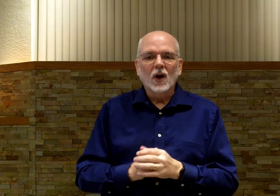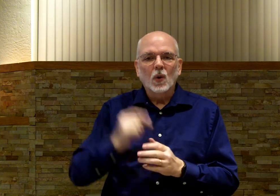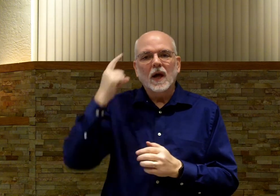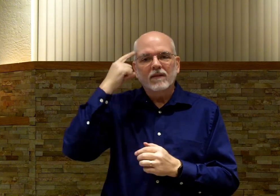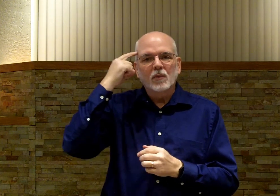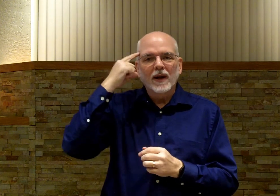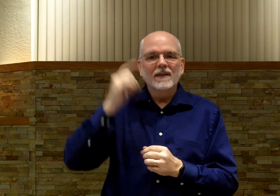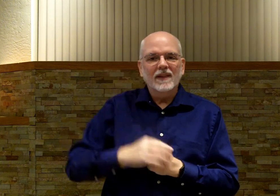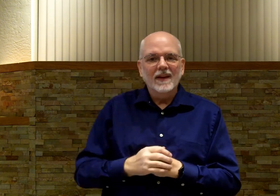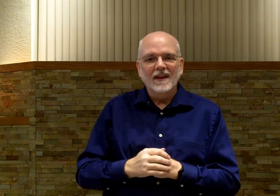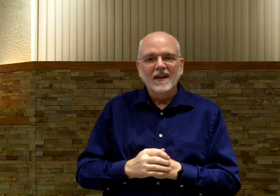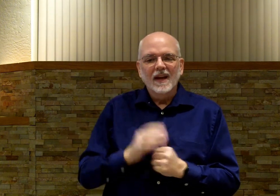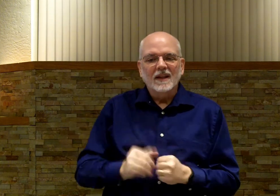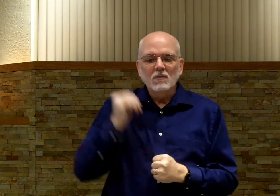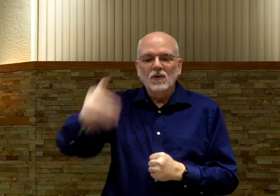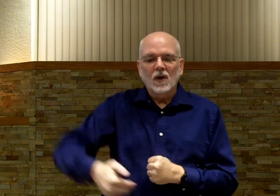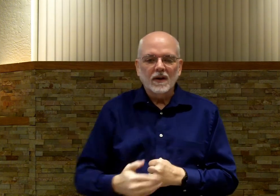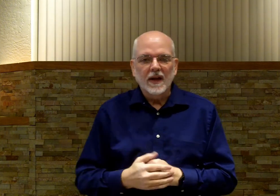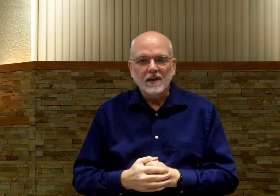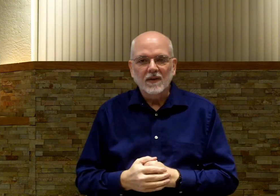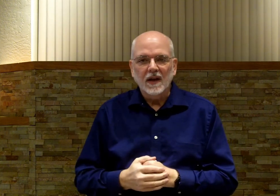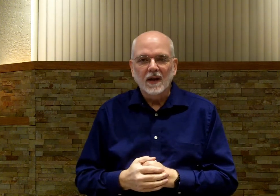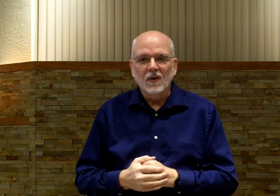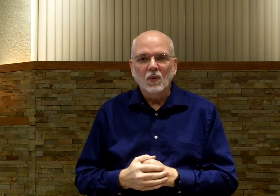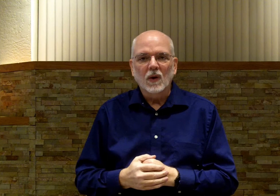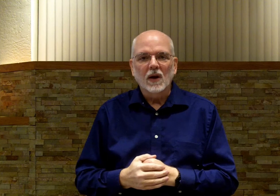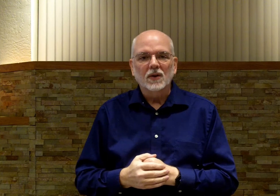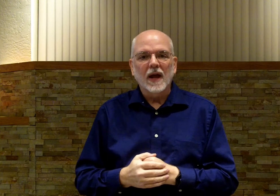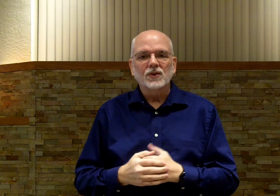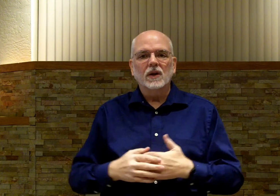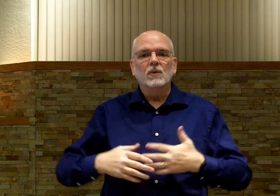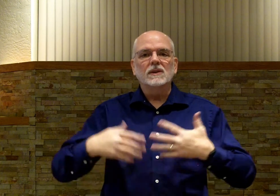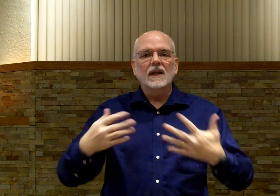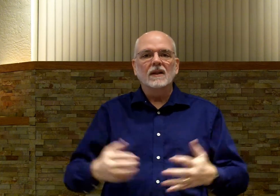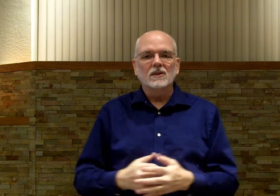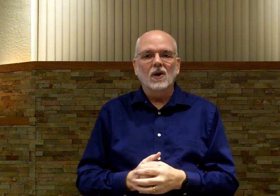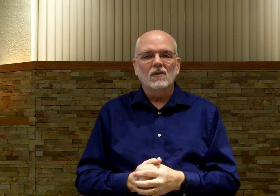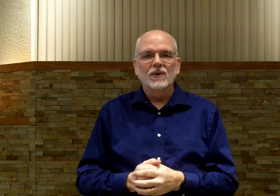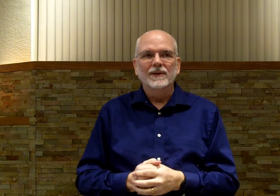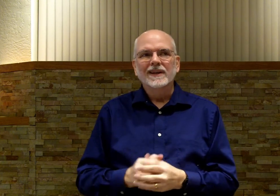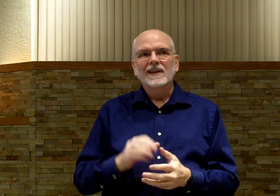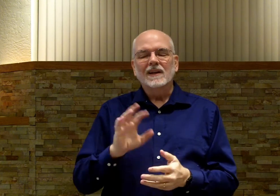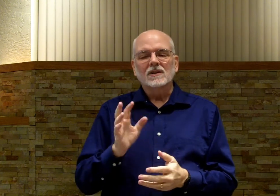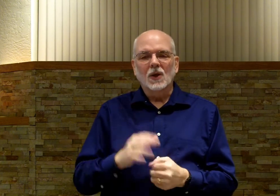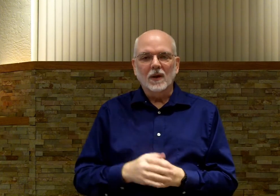a whole lot of brain thinking. Then move on to the next video where we actually will sing the song through slowly.